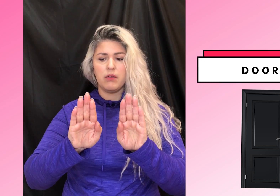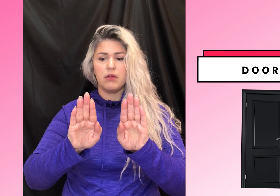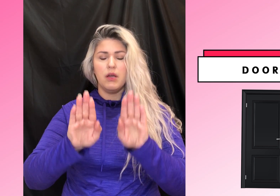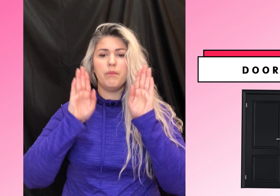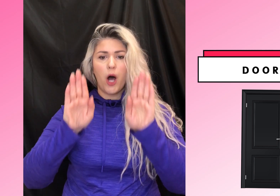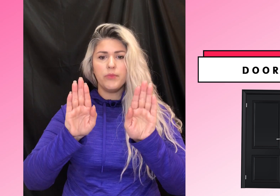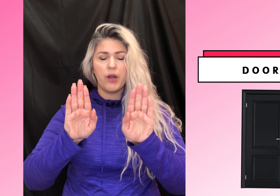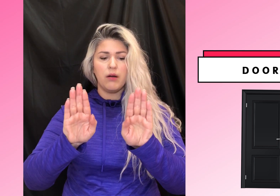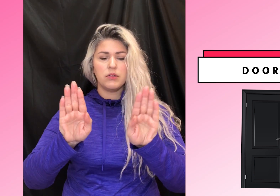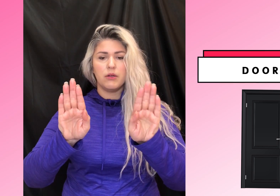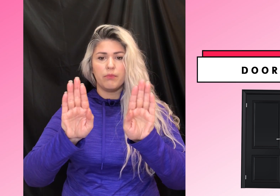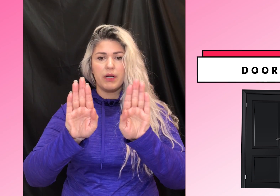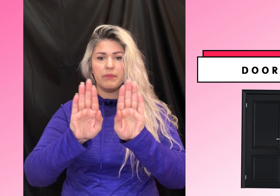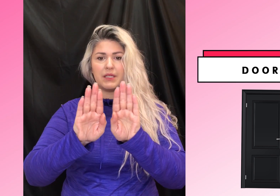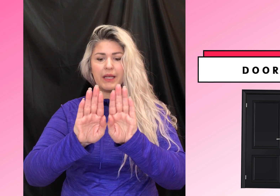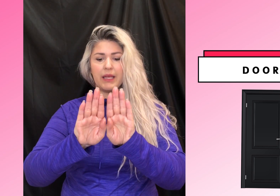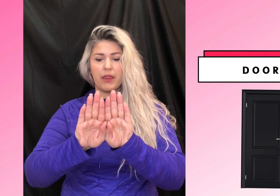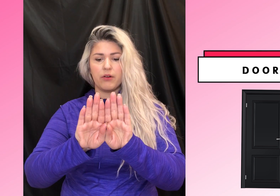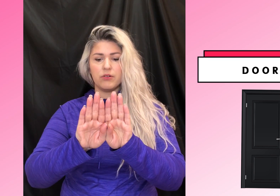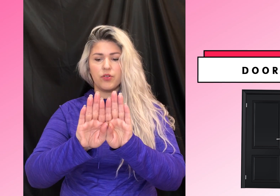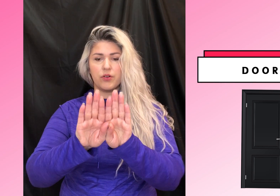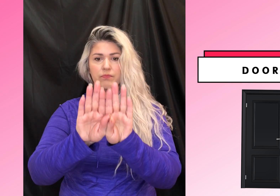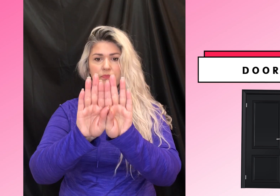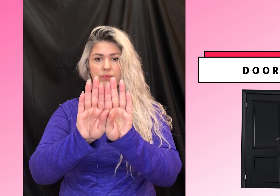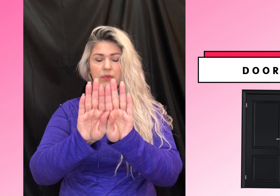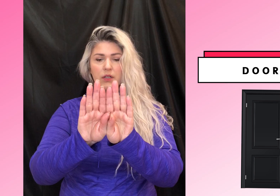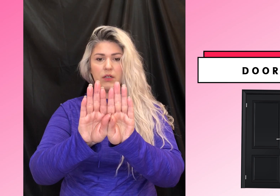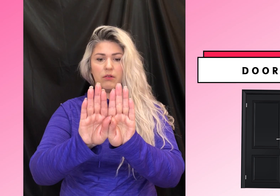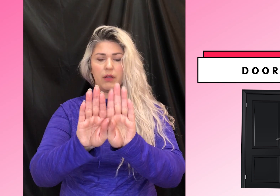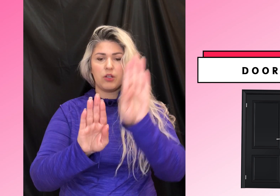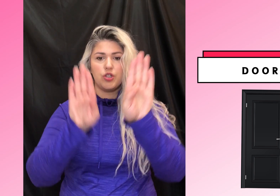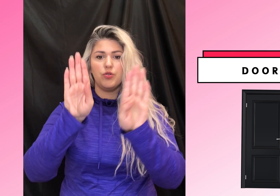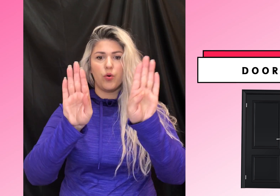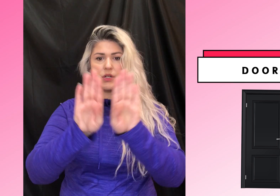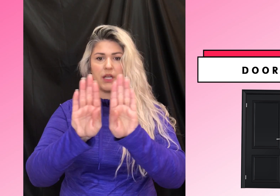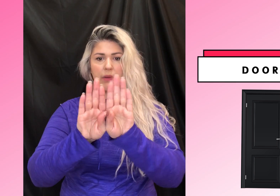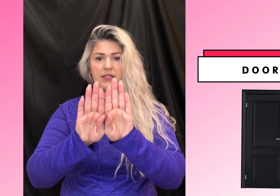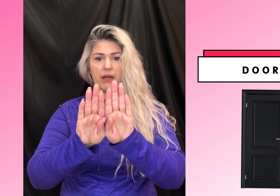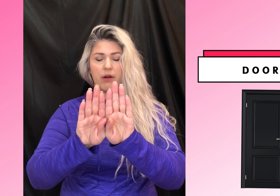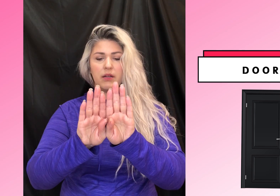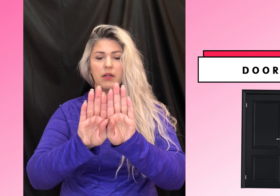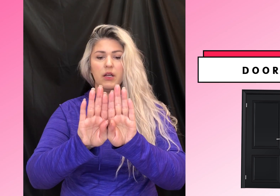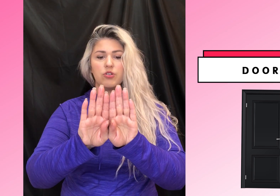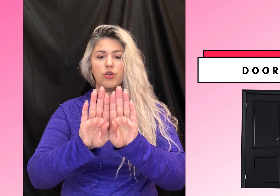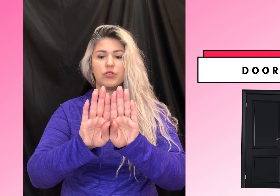Okay. Palms are out, bring them together. So they're like two doors side by side, right? So your